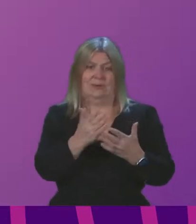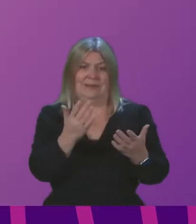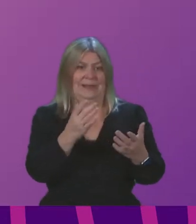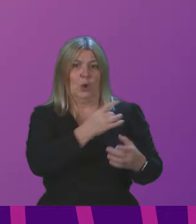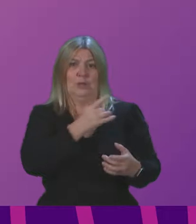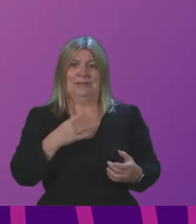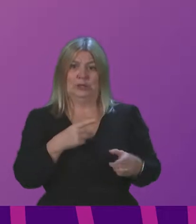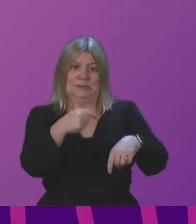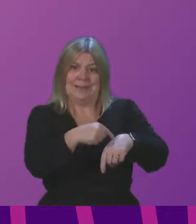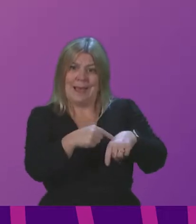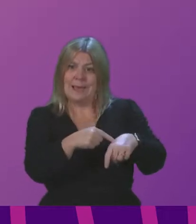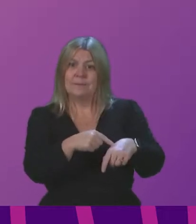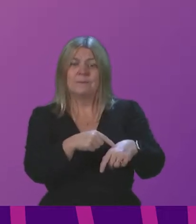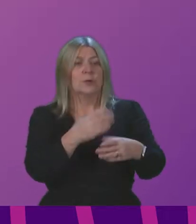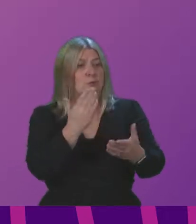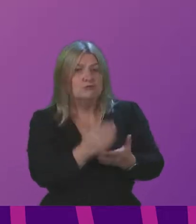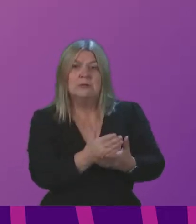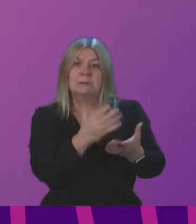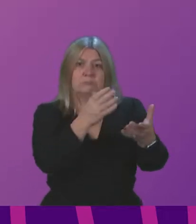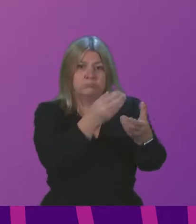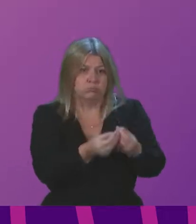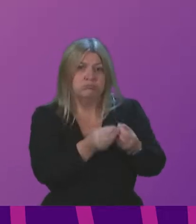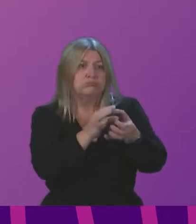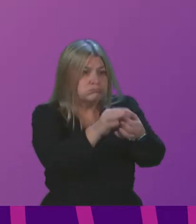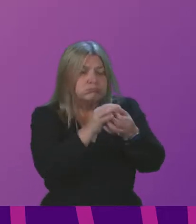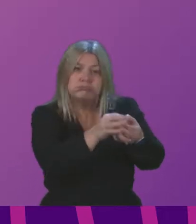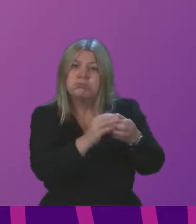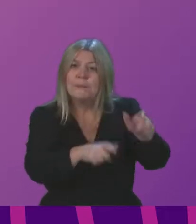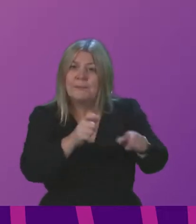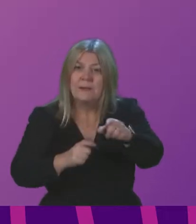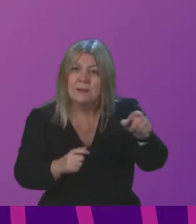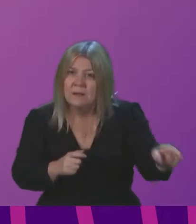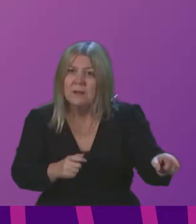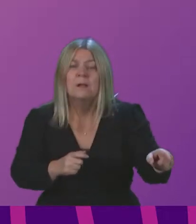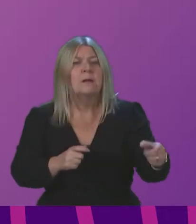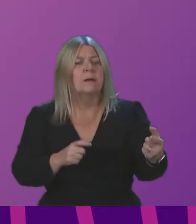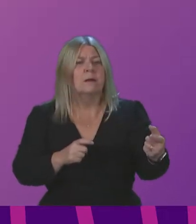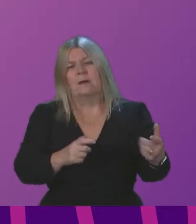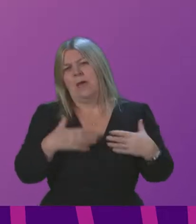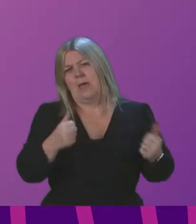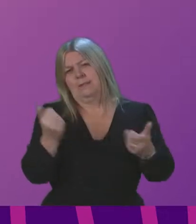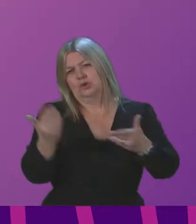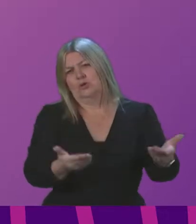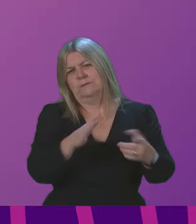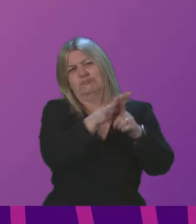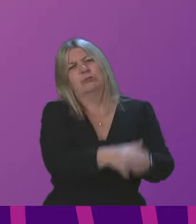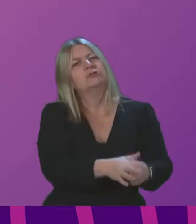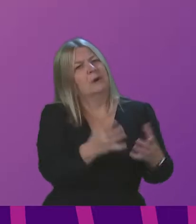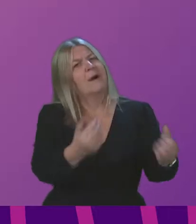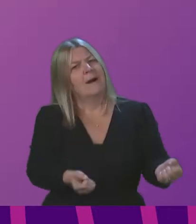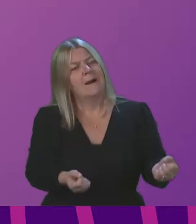Clinicians' time to engage with social prescribing was limited before the pandemic and as we know health services are under more pressure than ever.